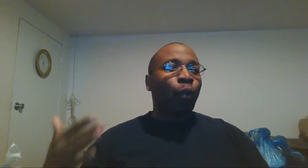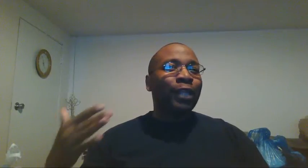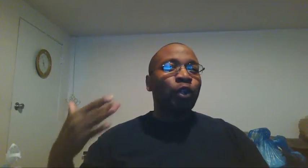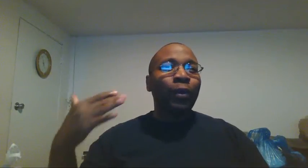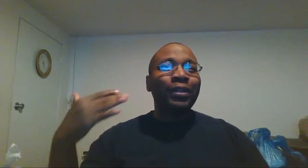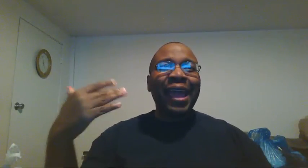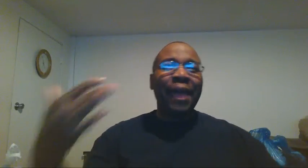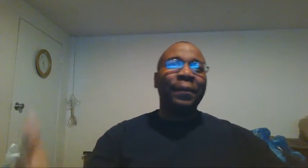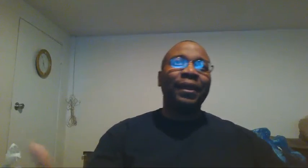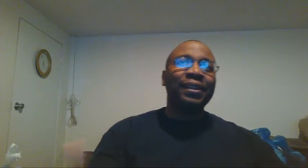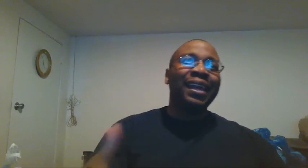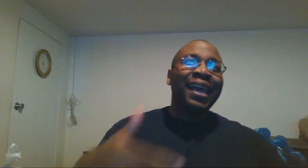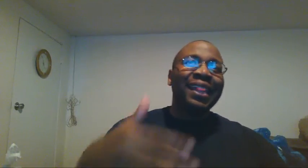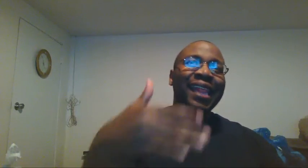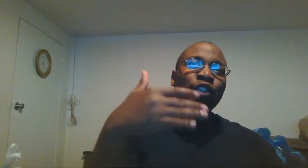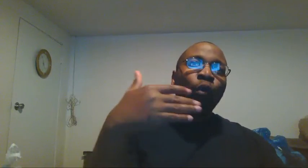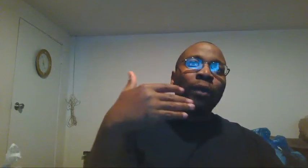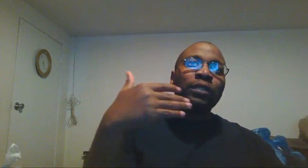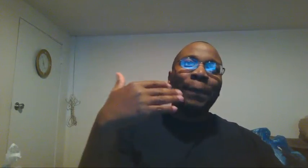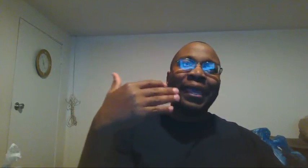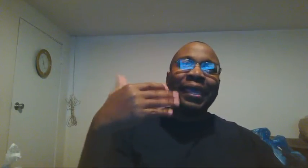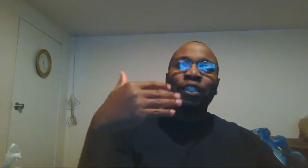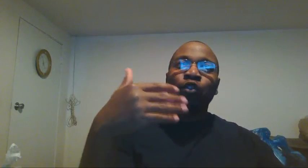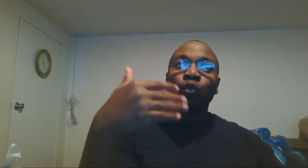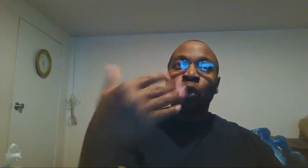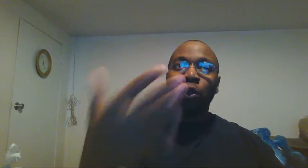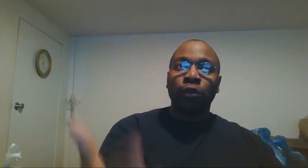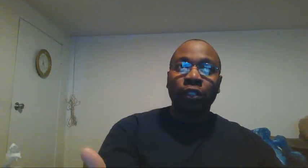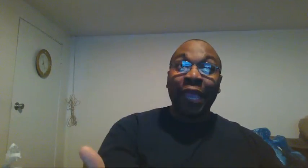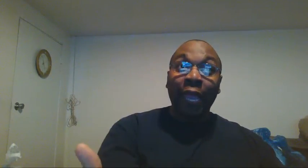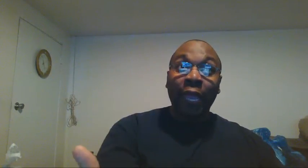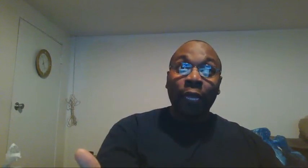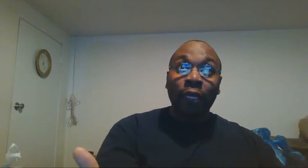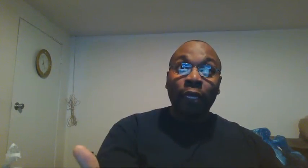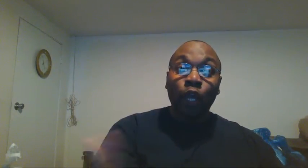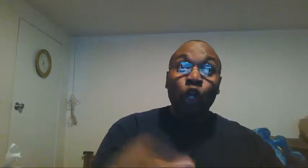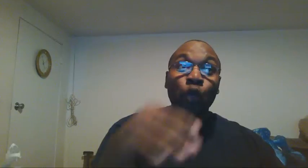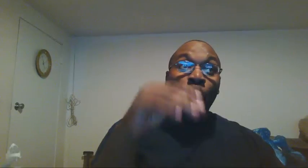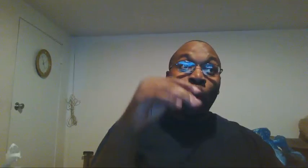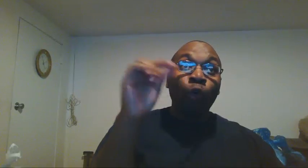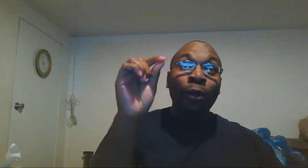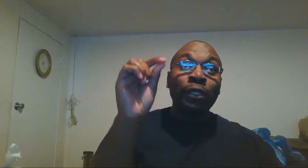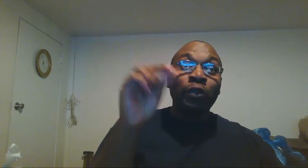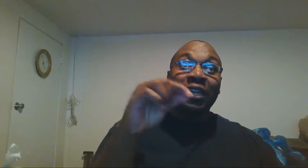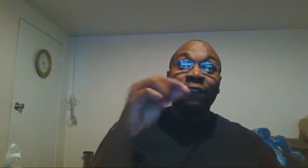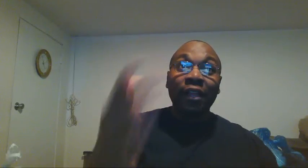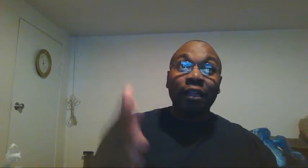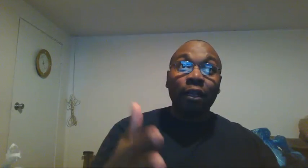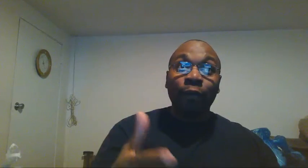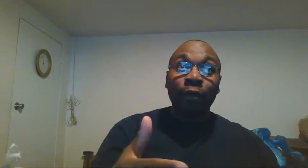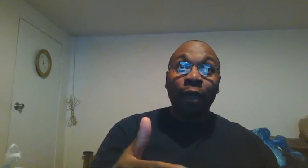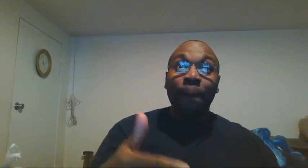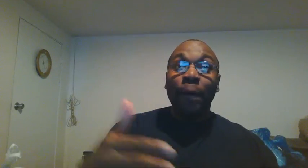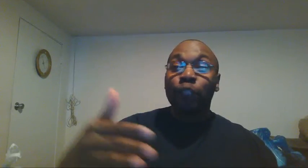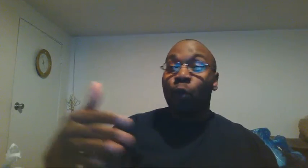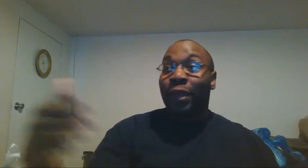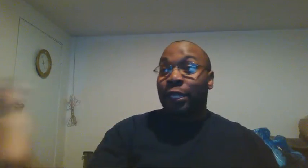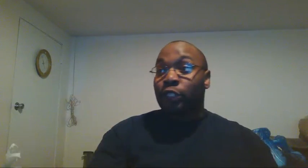is going to happen that is going to make issues worse and you are going to develop much more issues